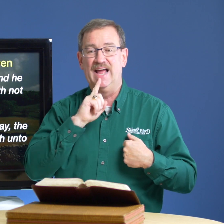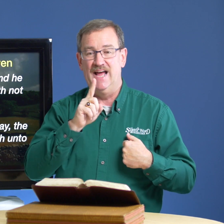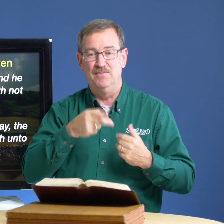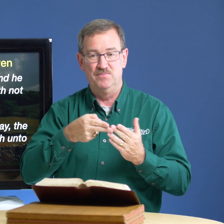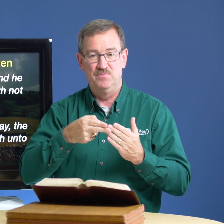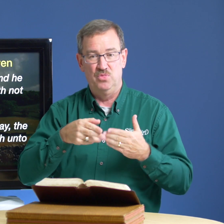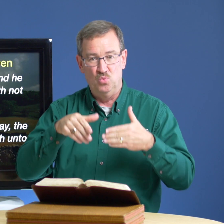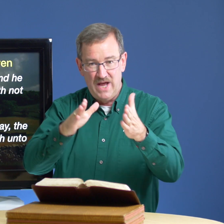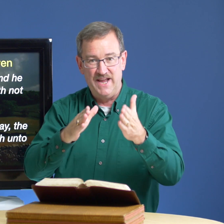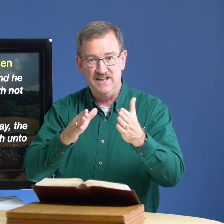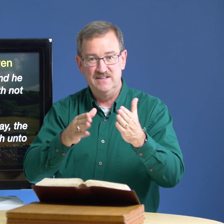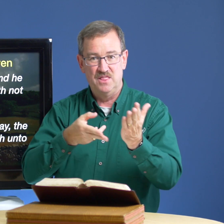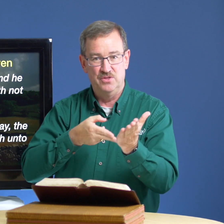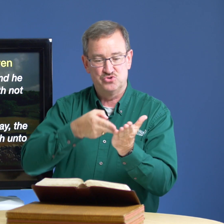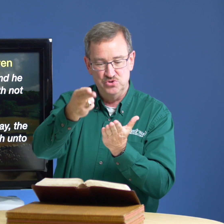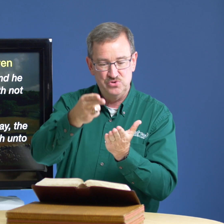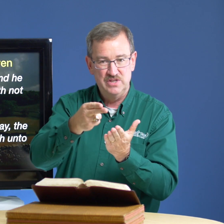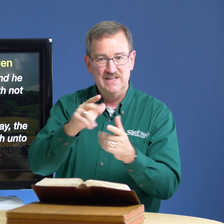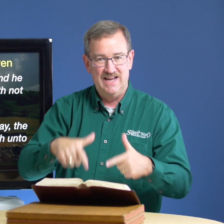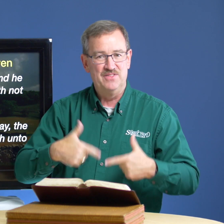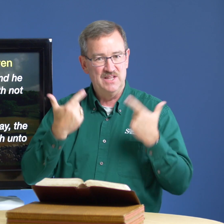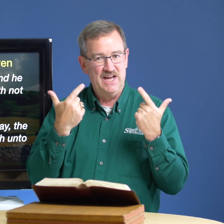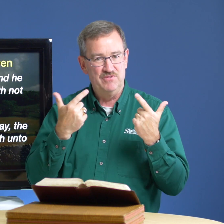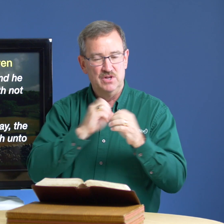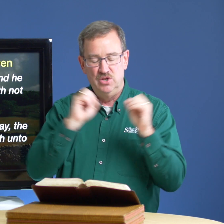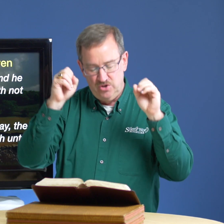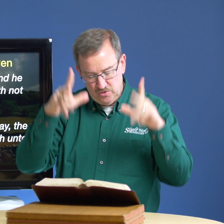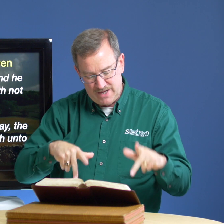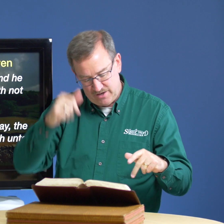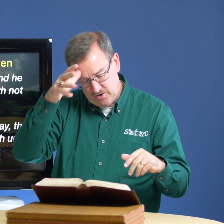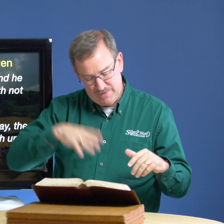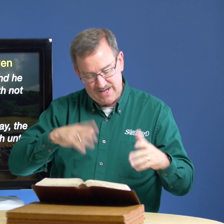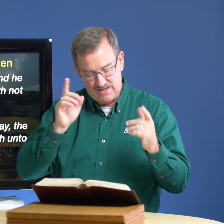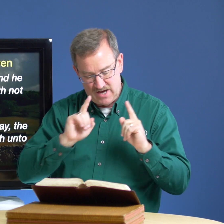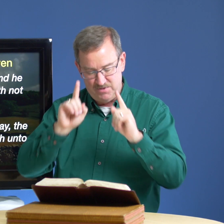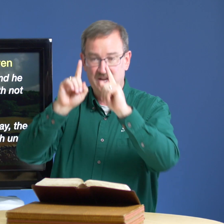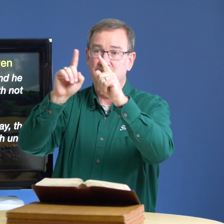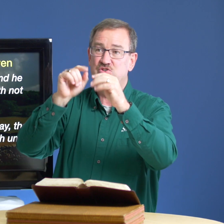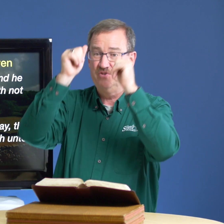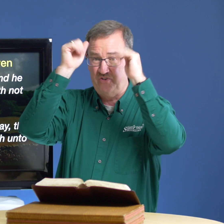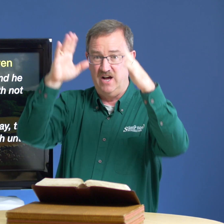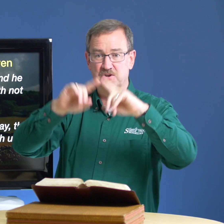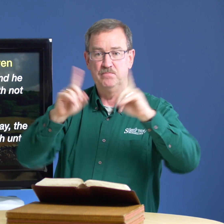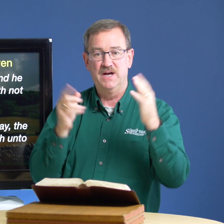am the way the truth and the life no man no man cometh unto the father but